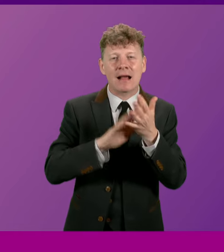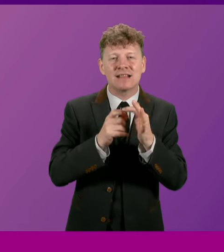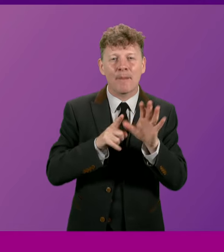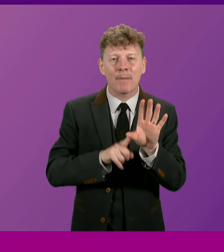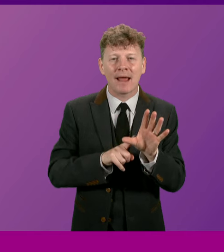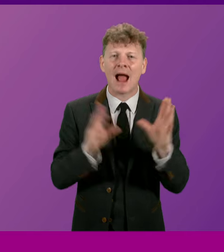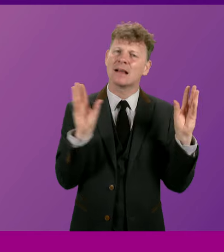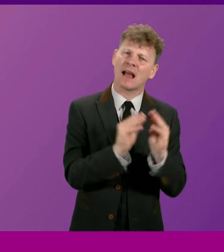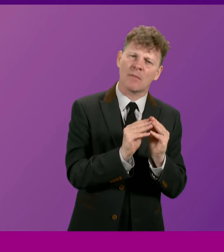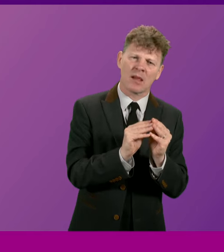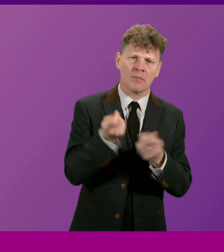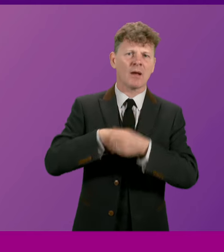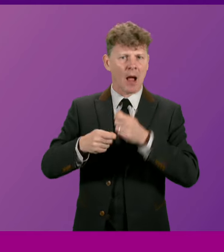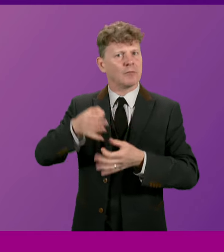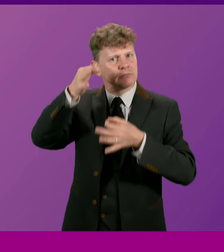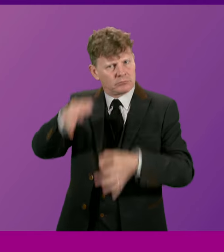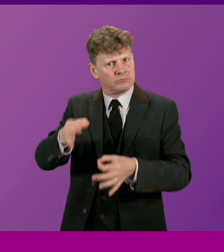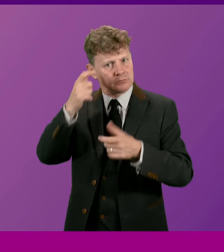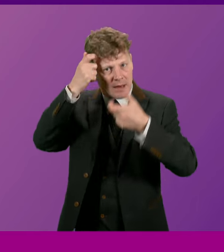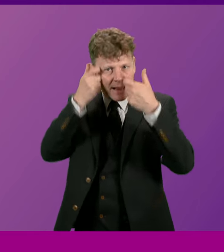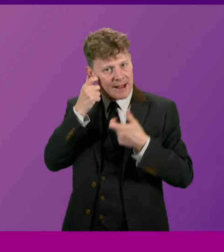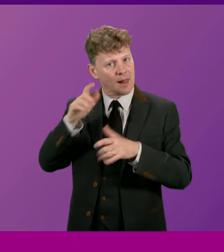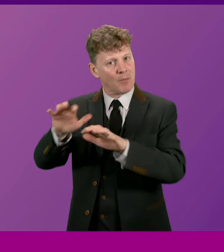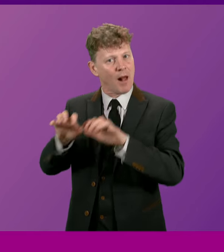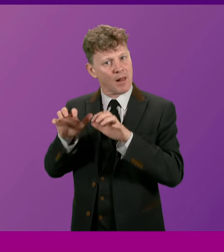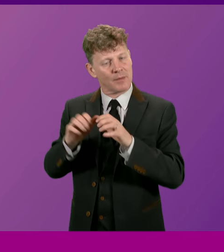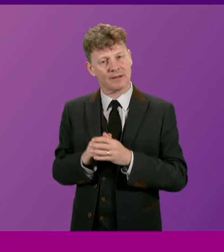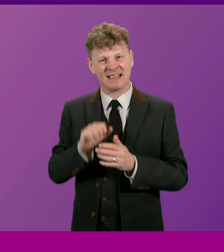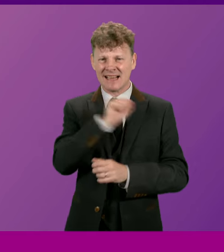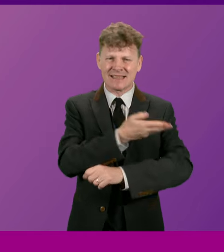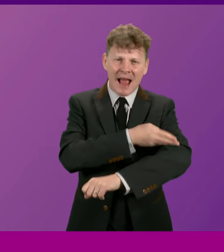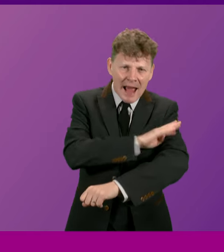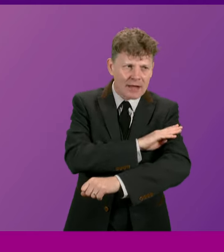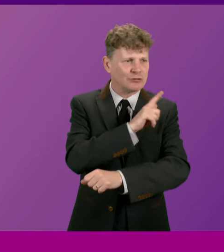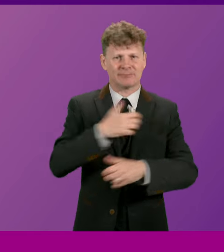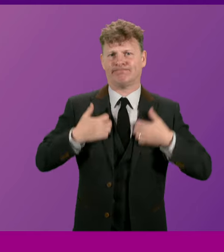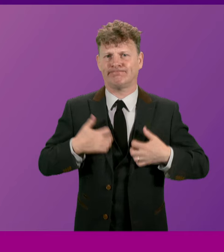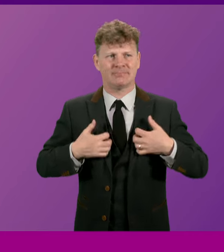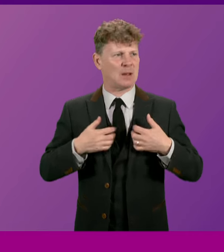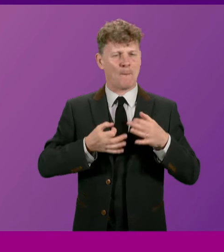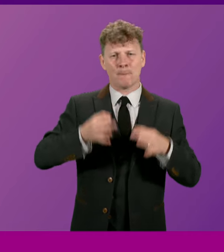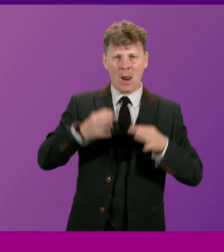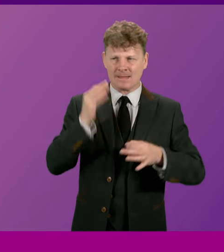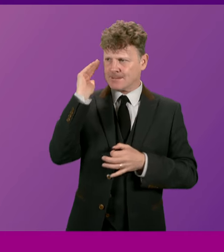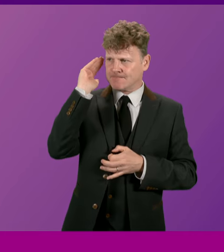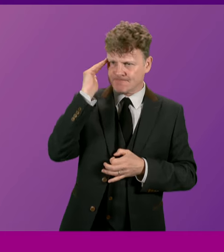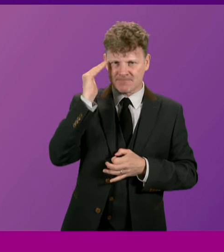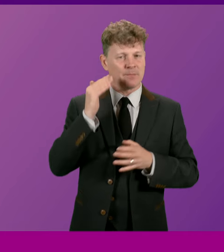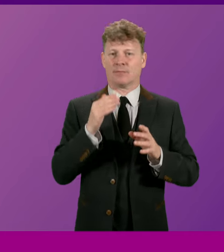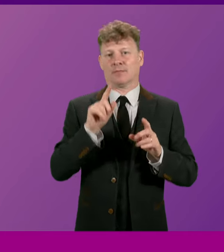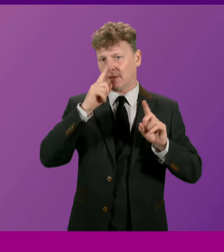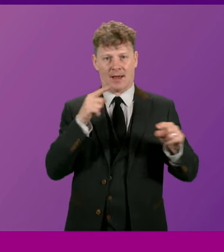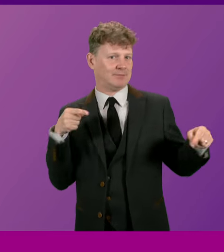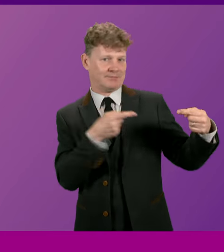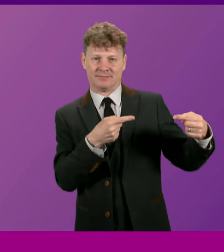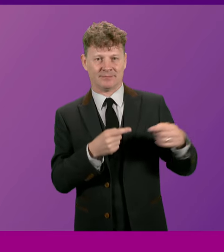a parliament. His energy, passion and political will were unparalleled. And he